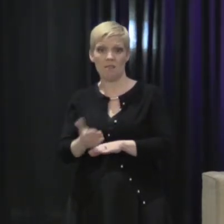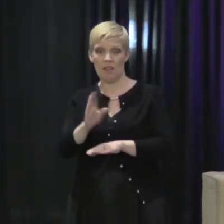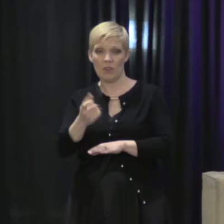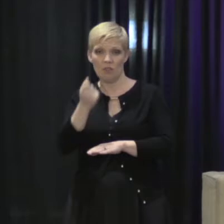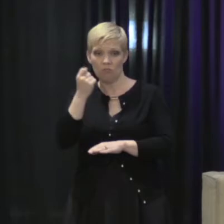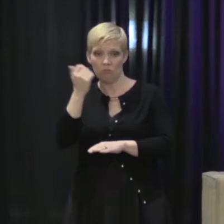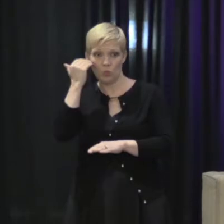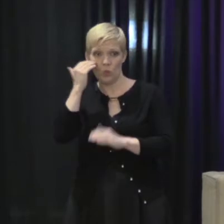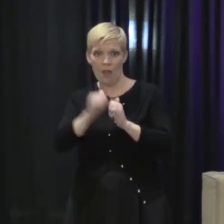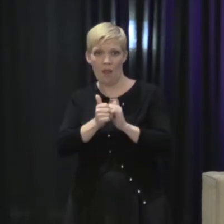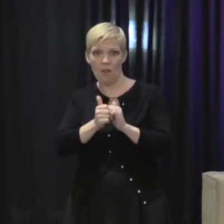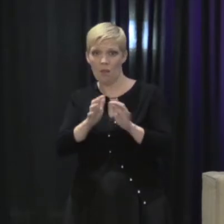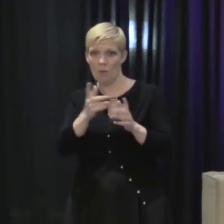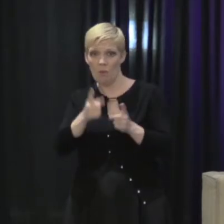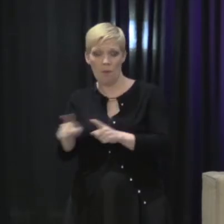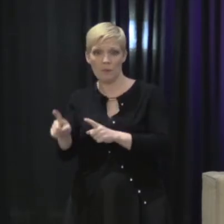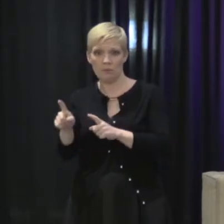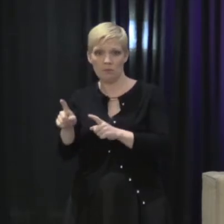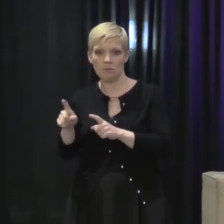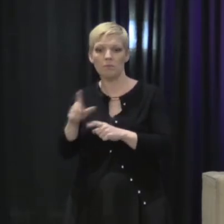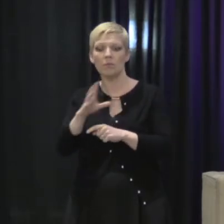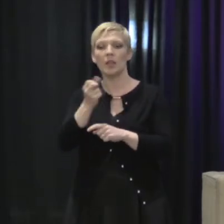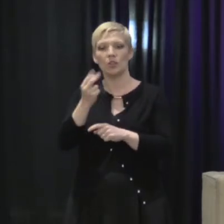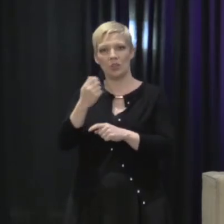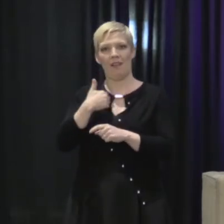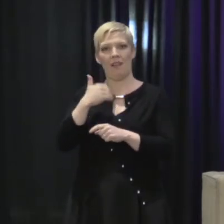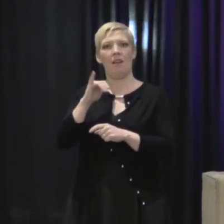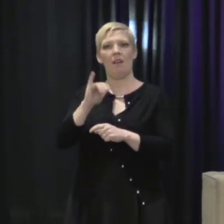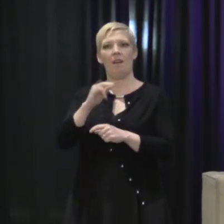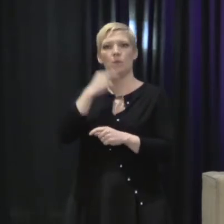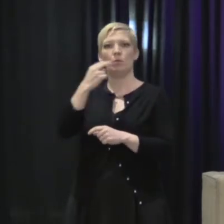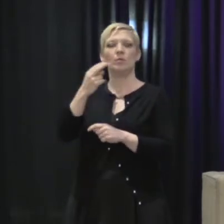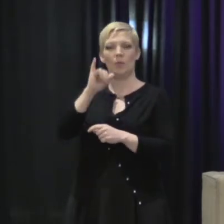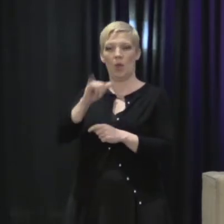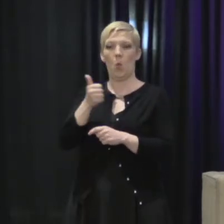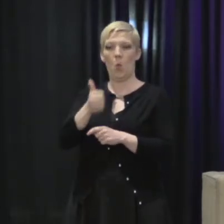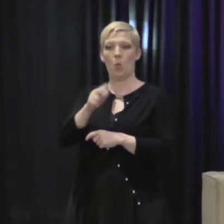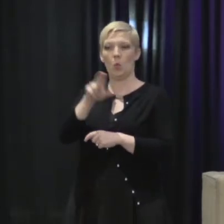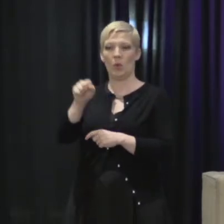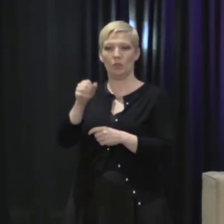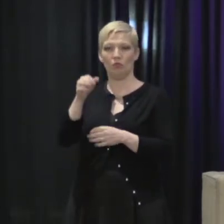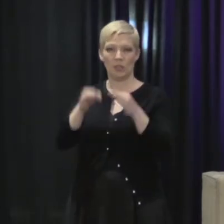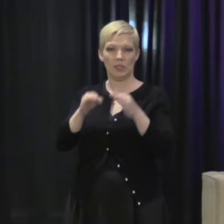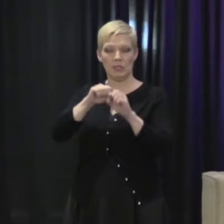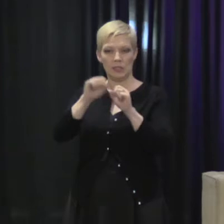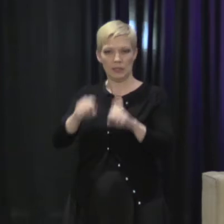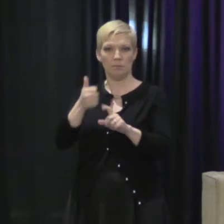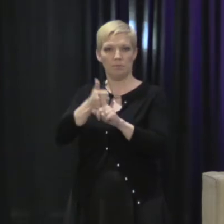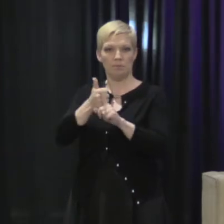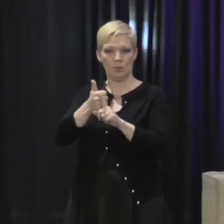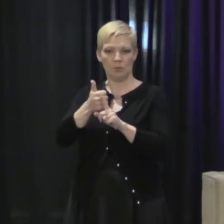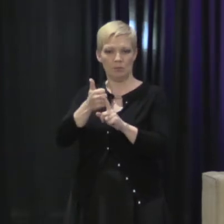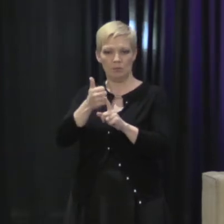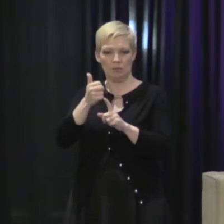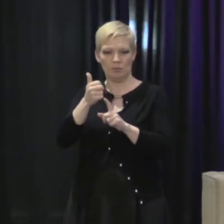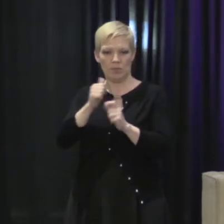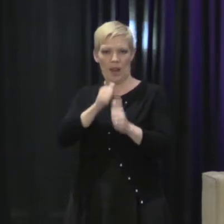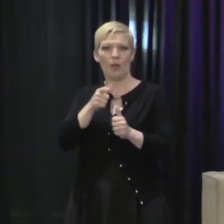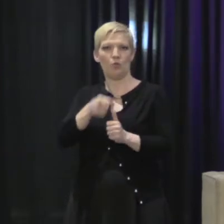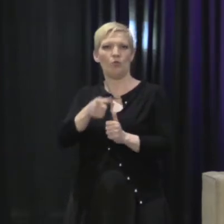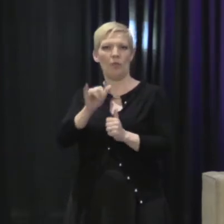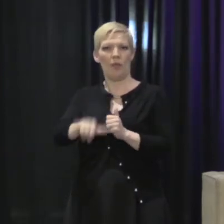process, she had a voice. And that was something that was denied to her by our own U.S. justice system. We alleged